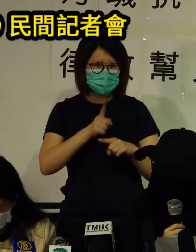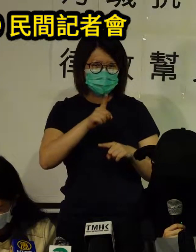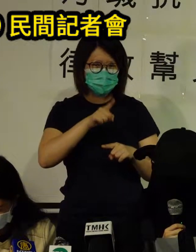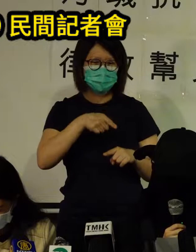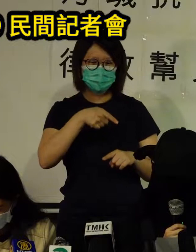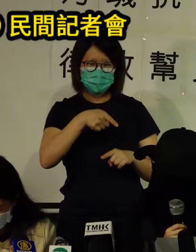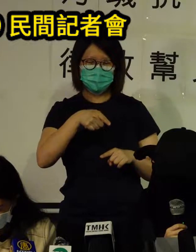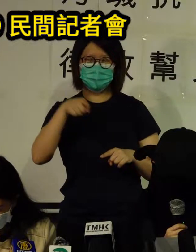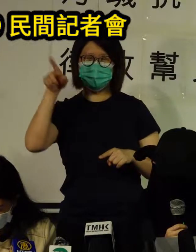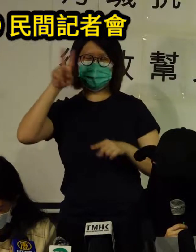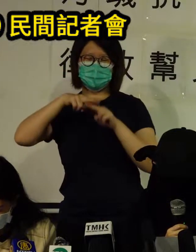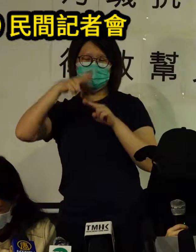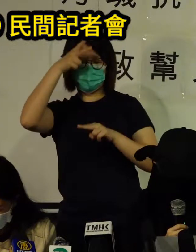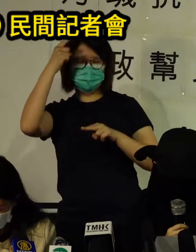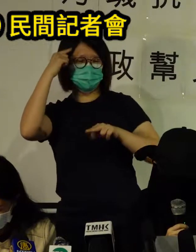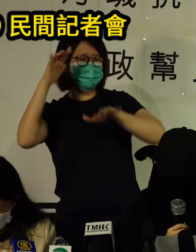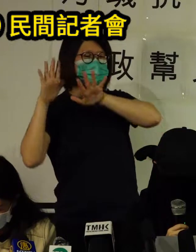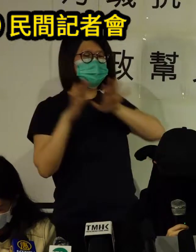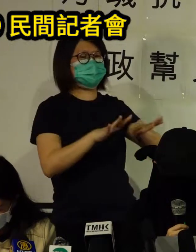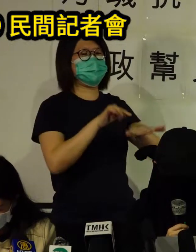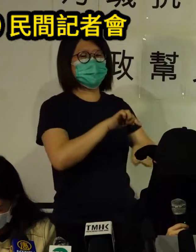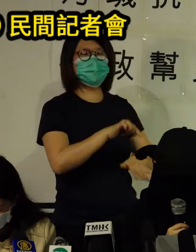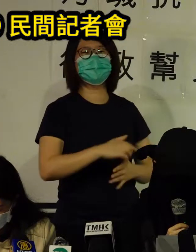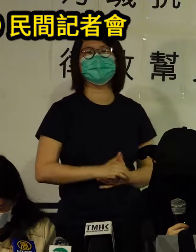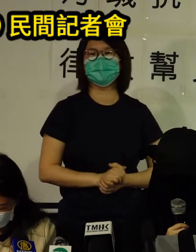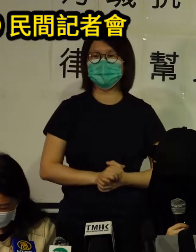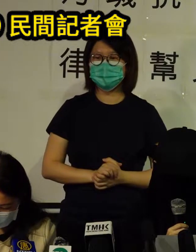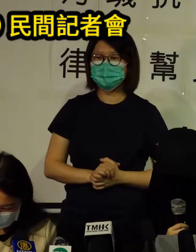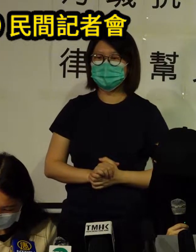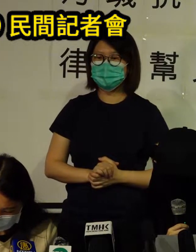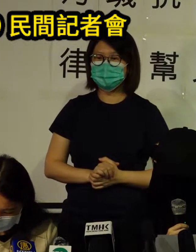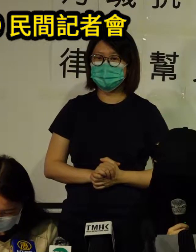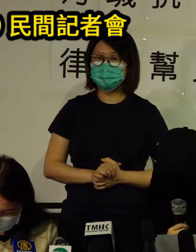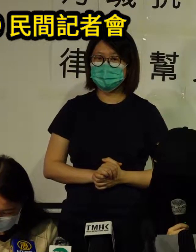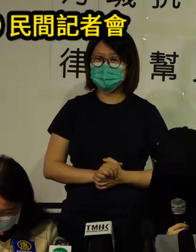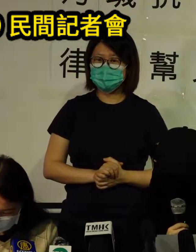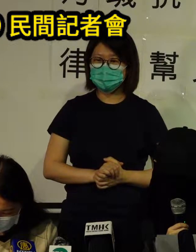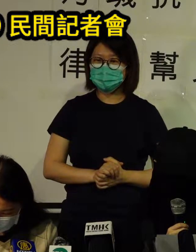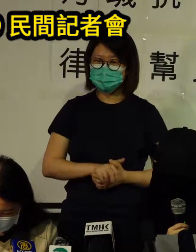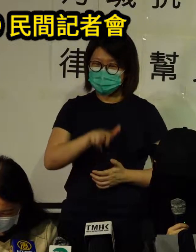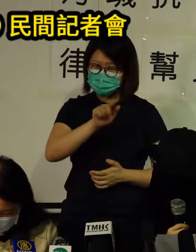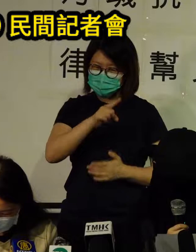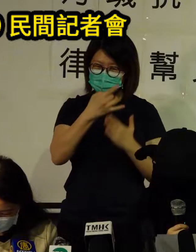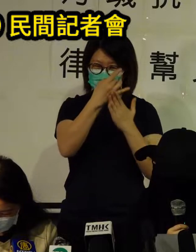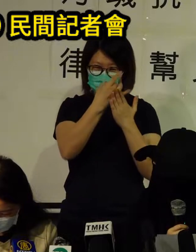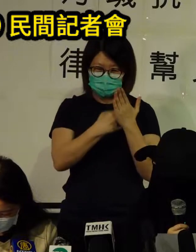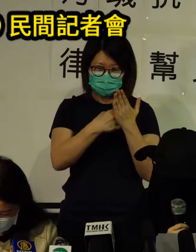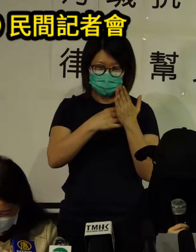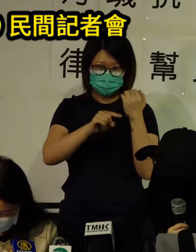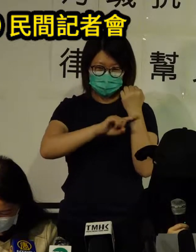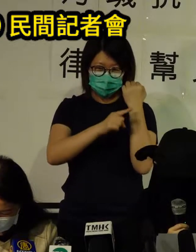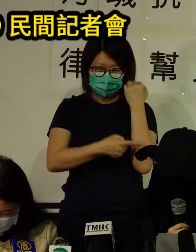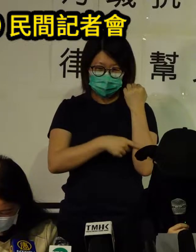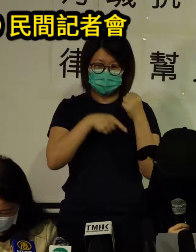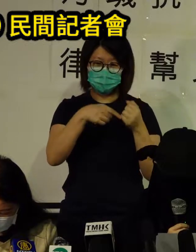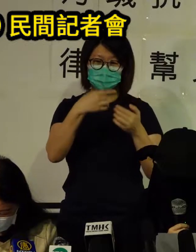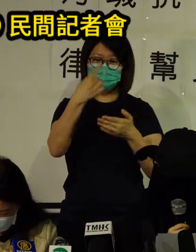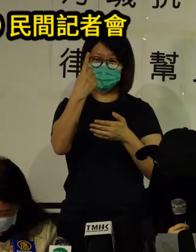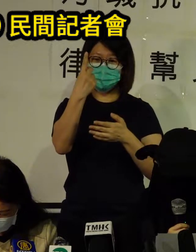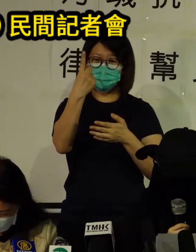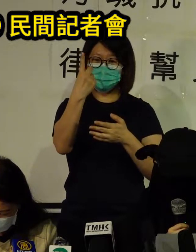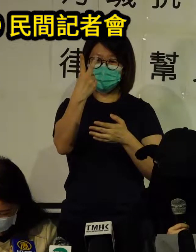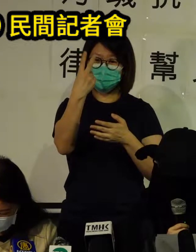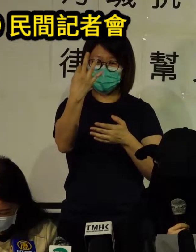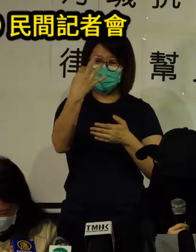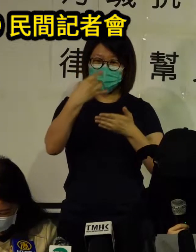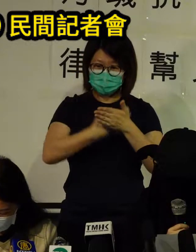according to the latest revision of the act once authorities have targeted you as a suspect they could execute near pr